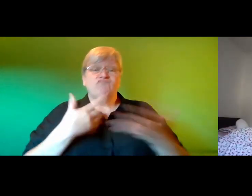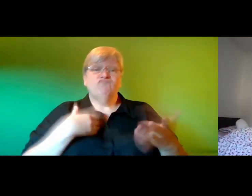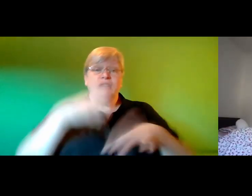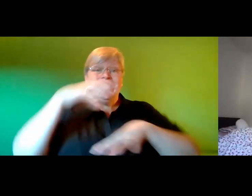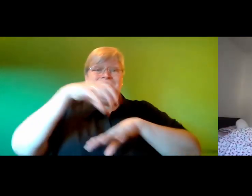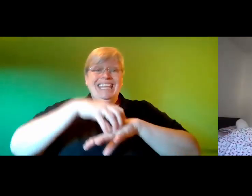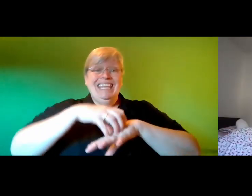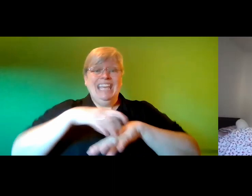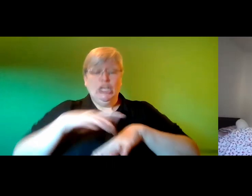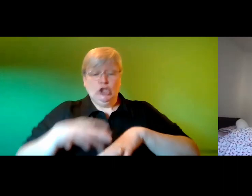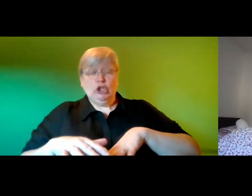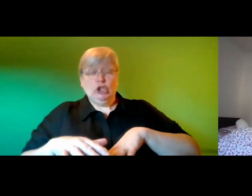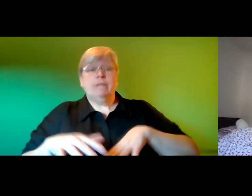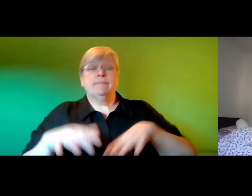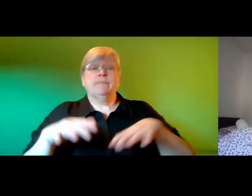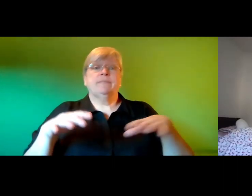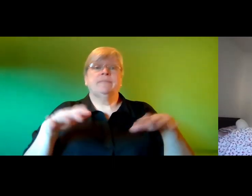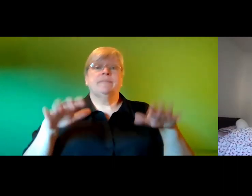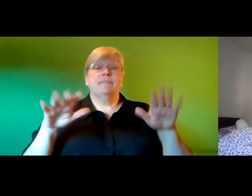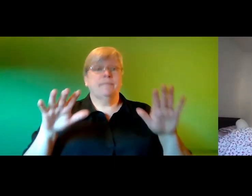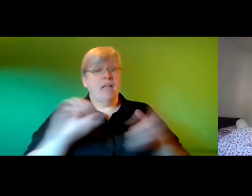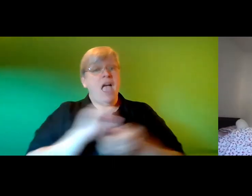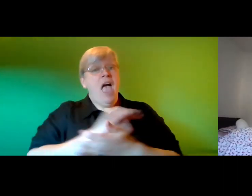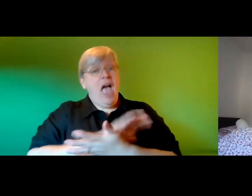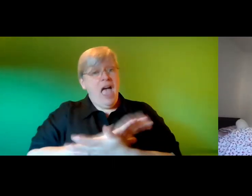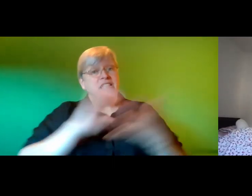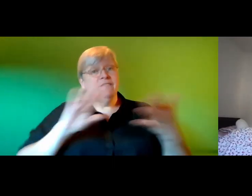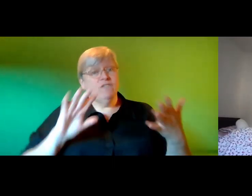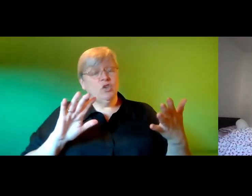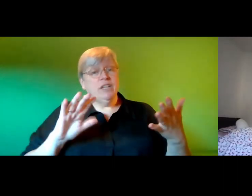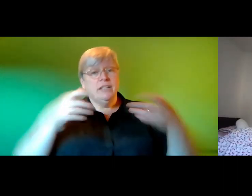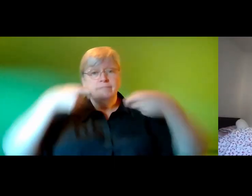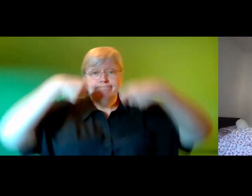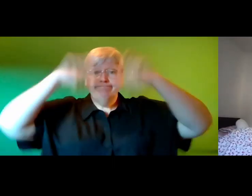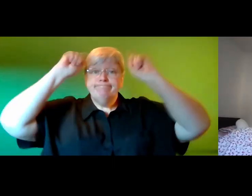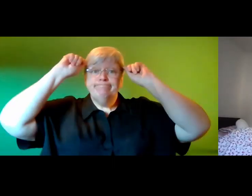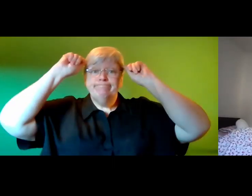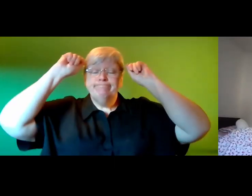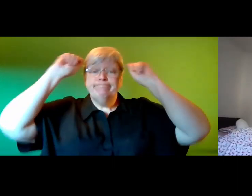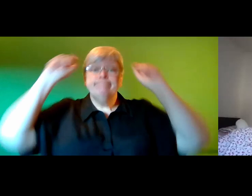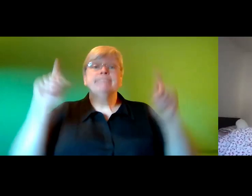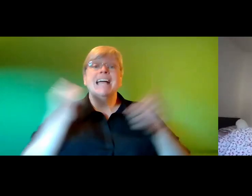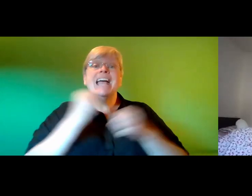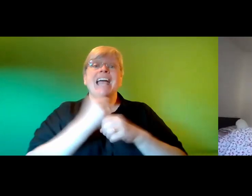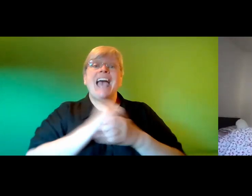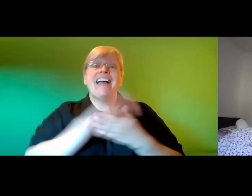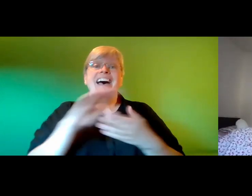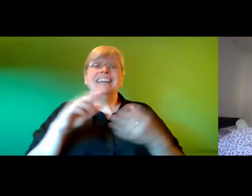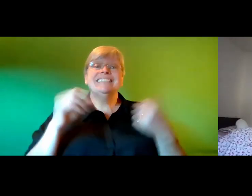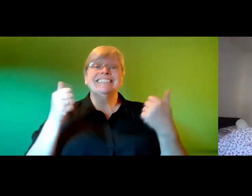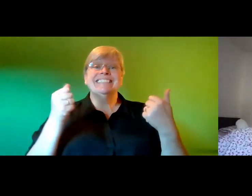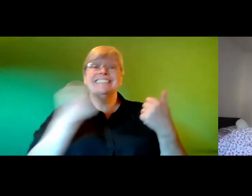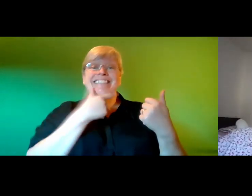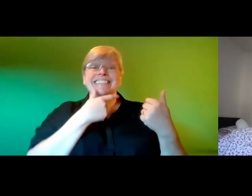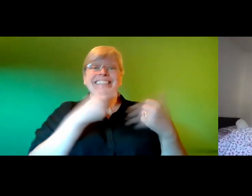his hands finally free the wizard pushed his hat back on his head and galahad was greeted with the sight of cheery blue